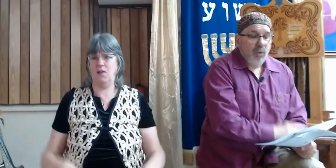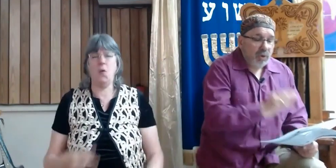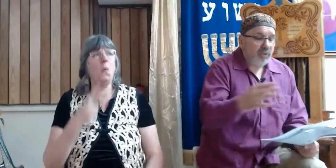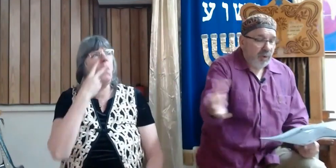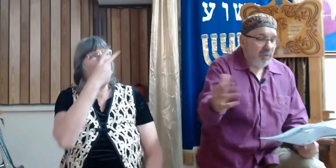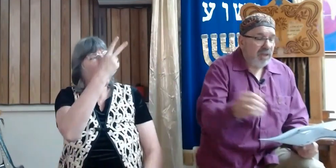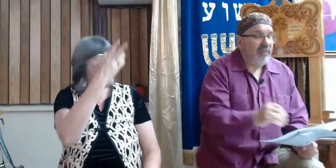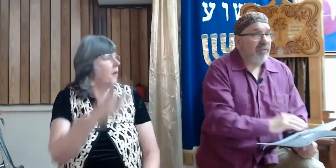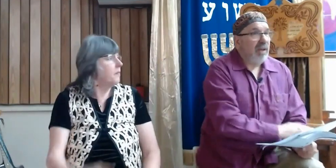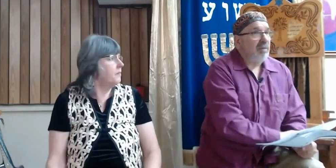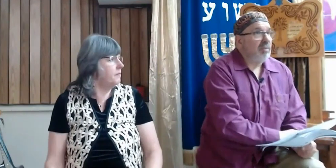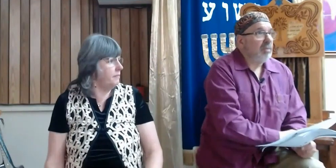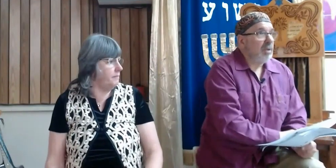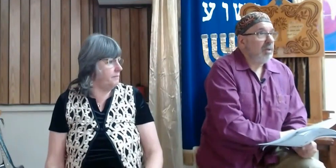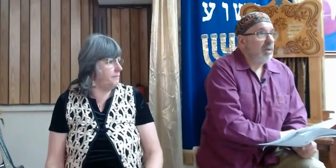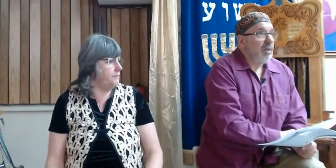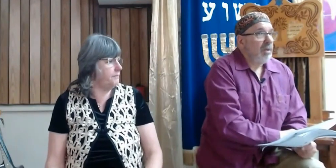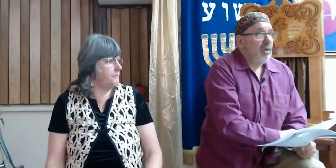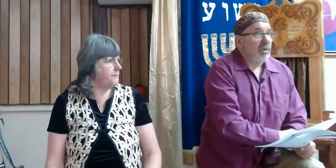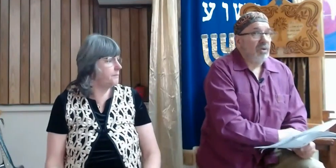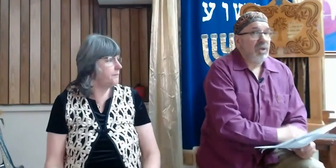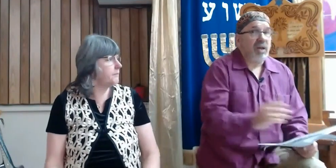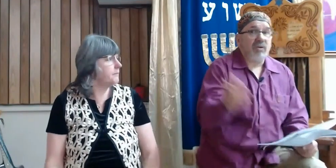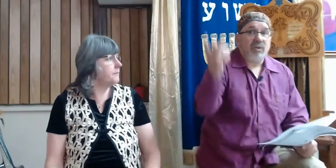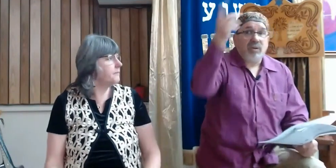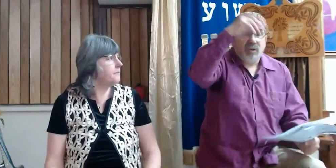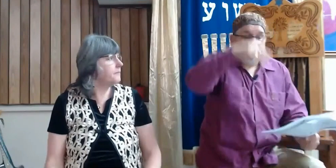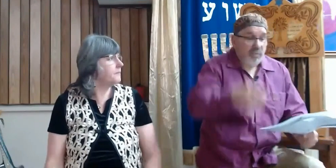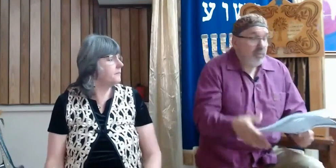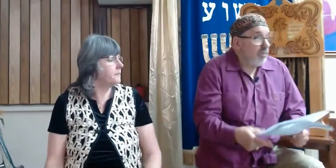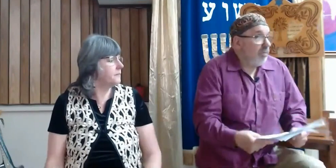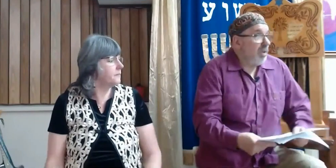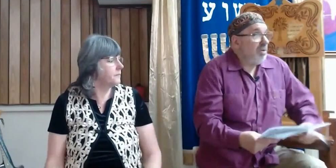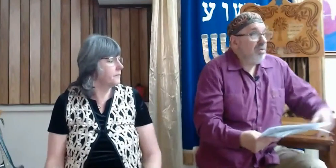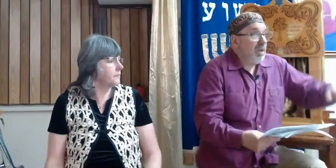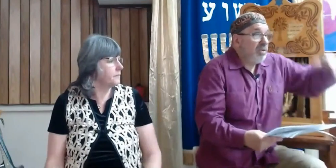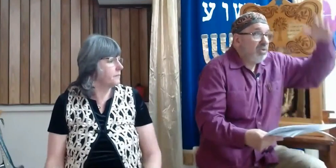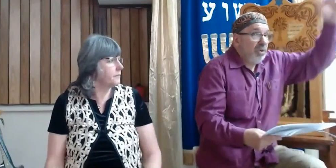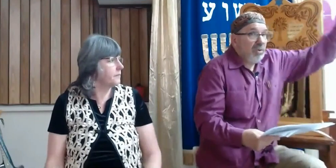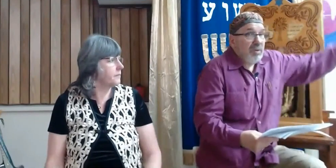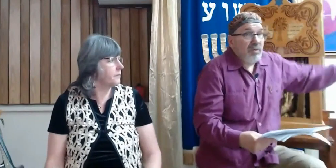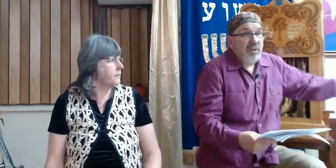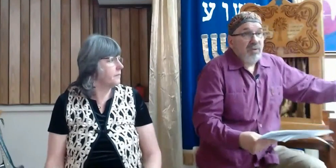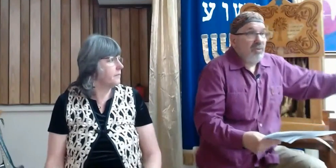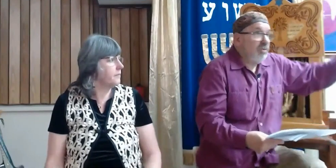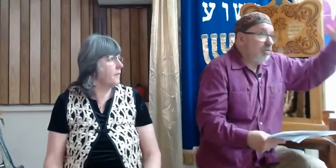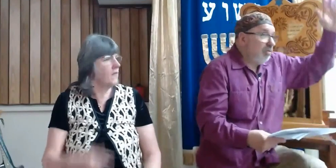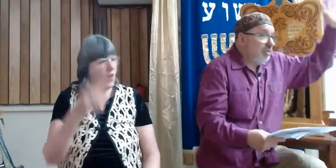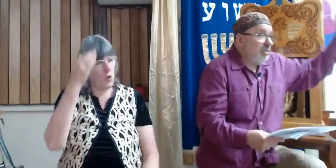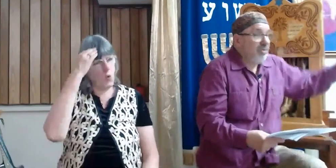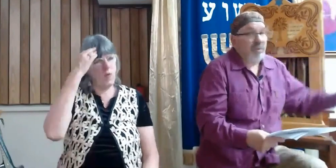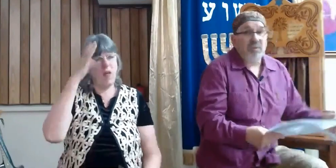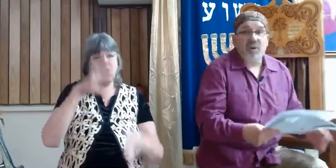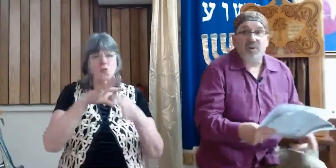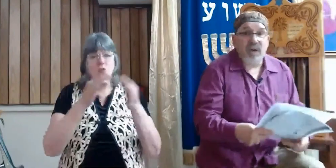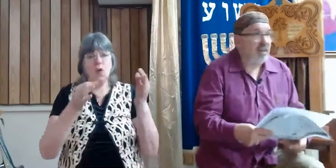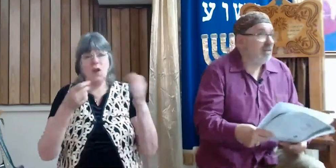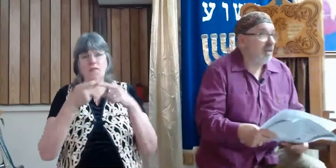who was from the Nephilim. So they knew that story from Noah.